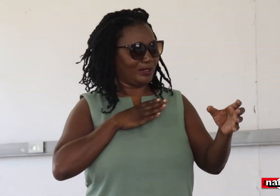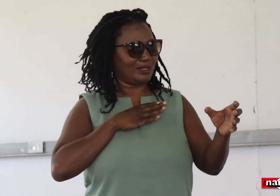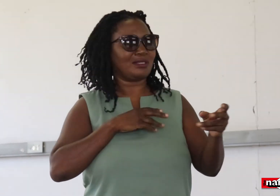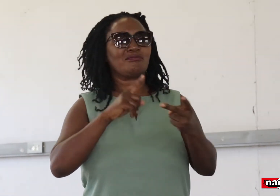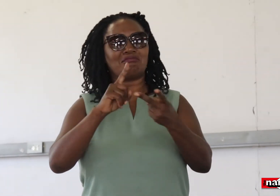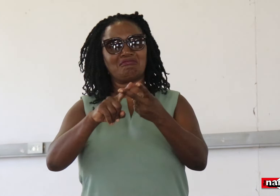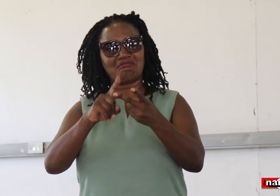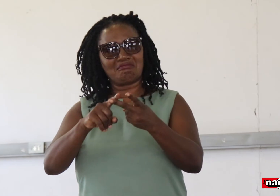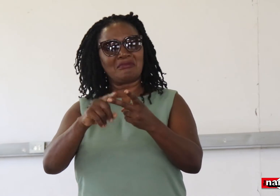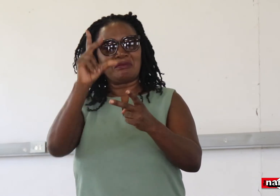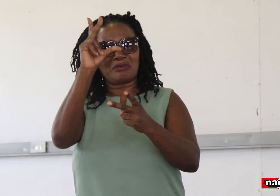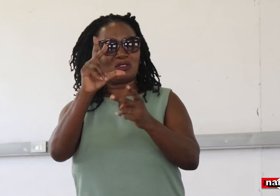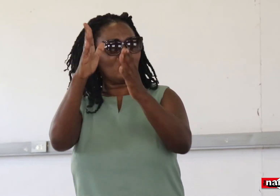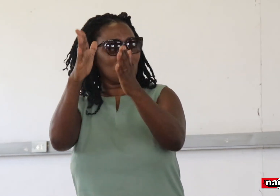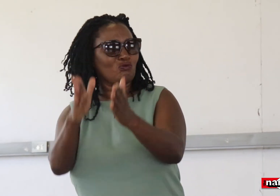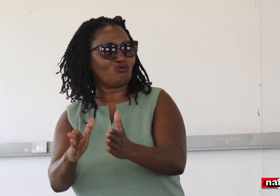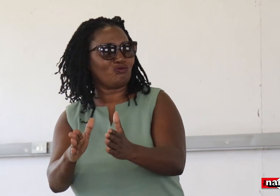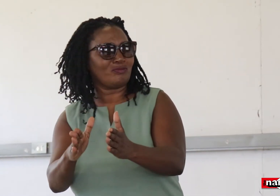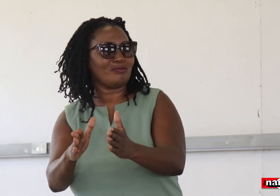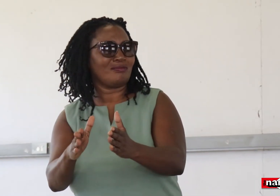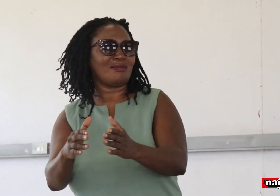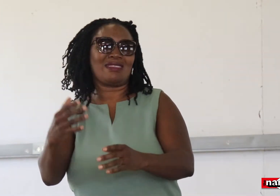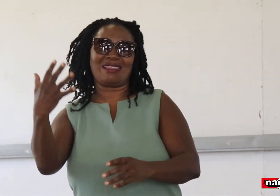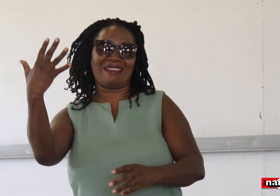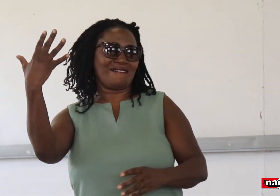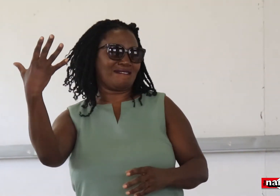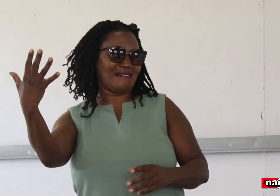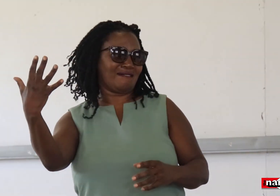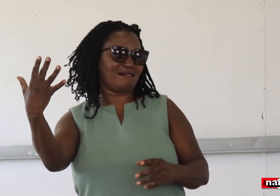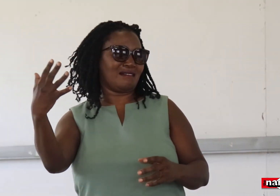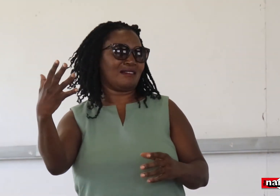in the board. Another able, five.